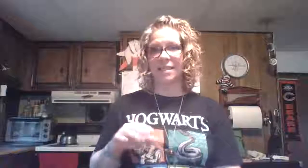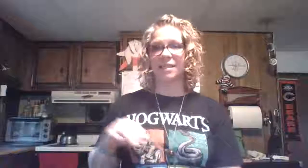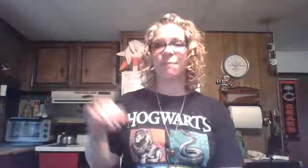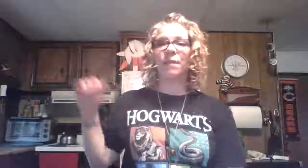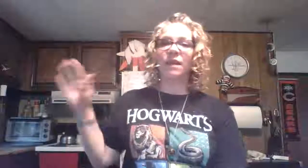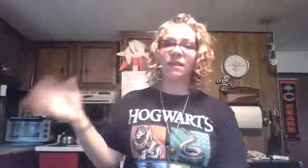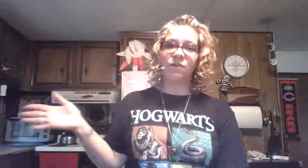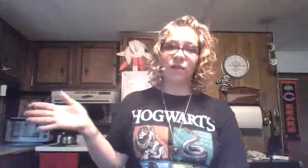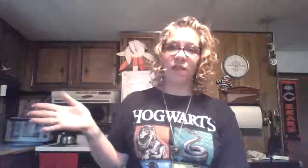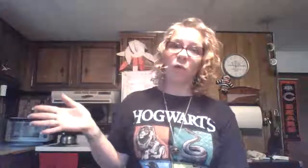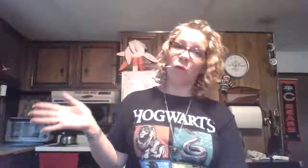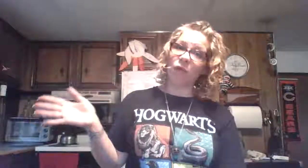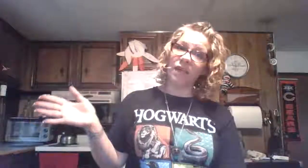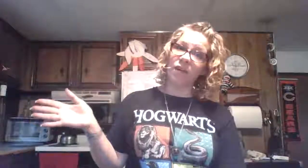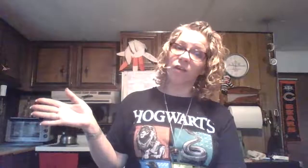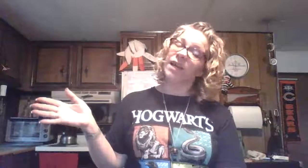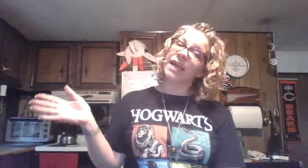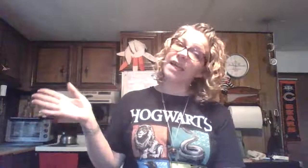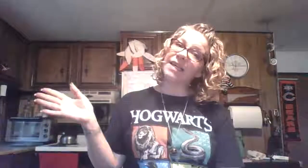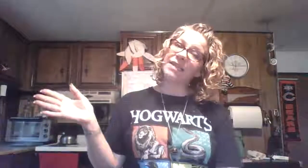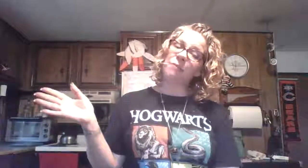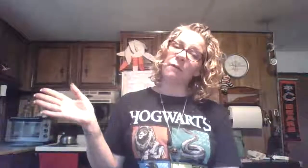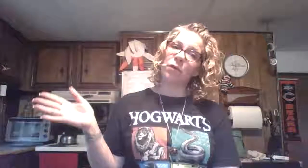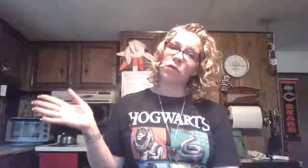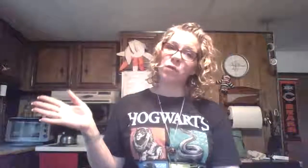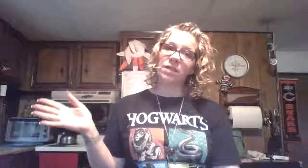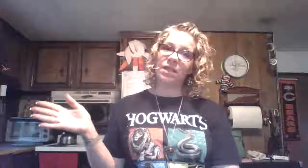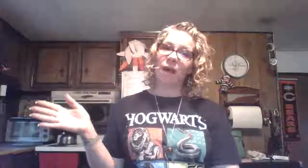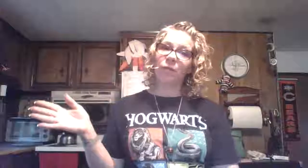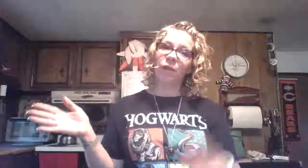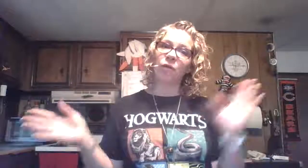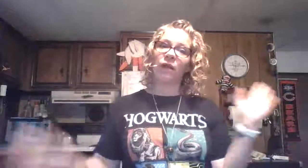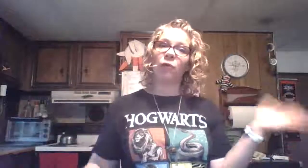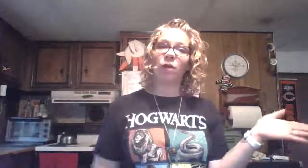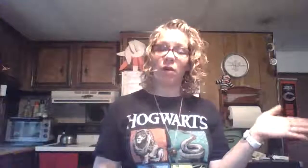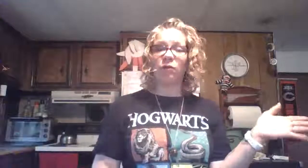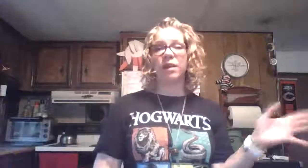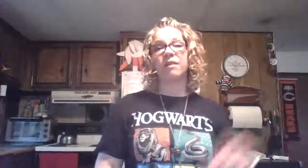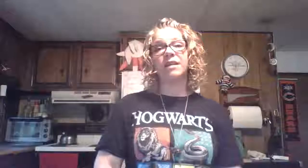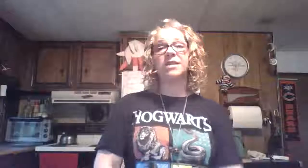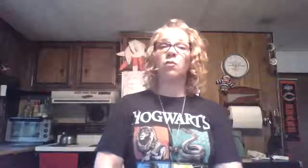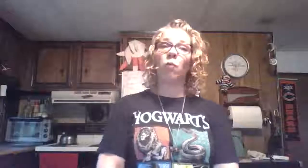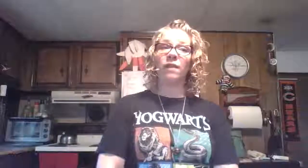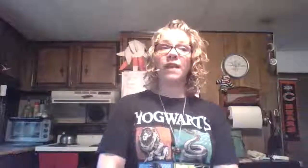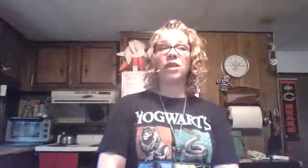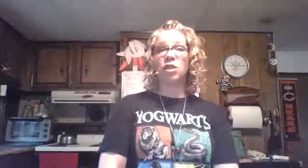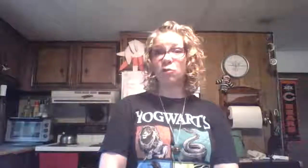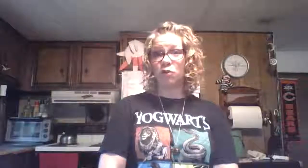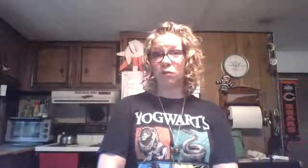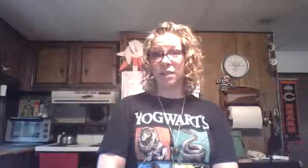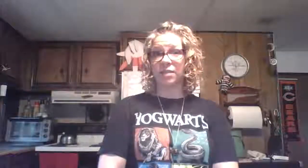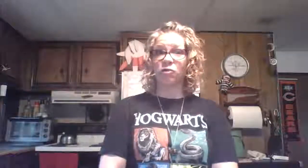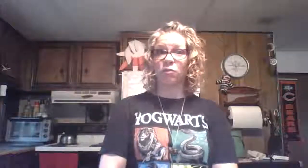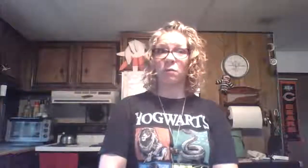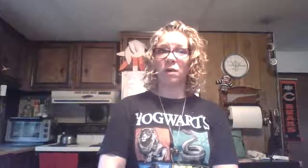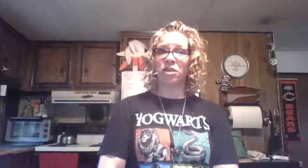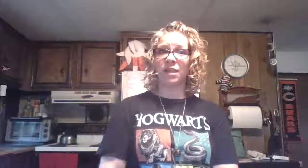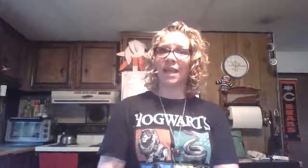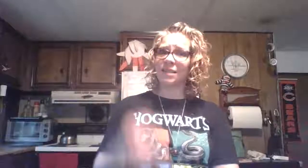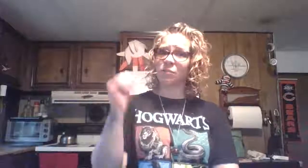this video over here is my most recent upload. And the one over here is the one that YouTube thinks you should be watching next, which